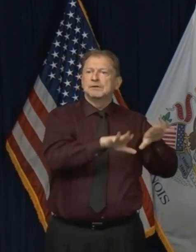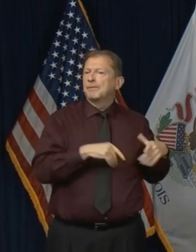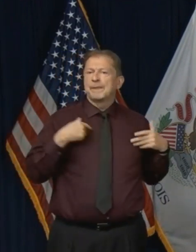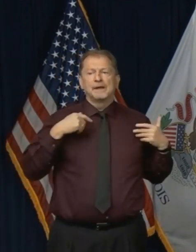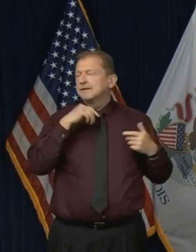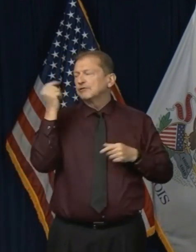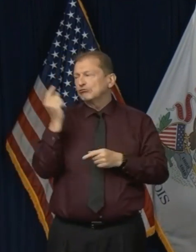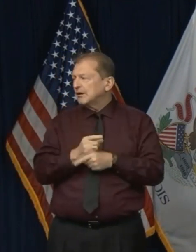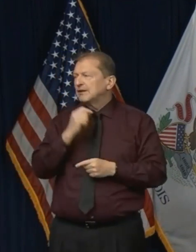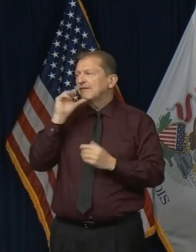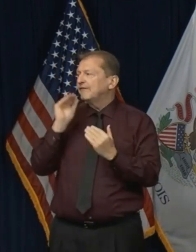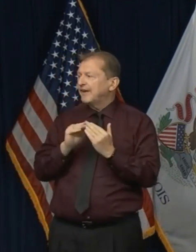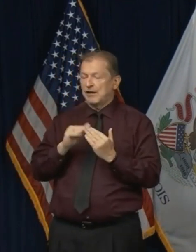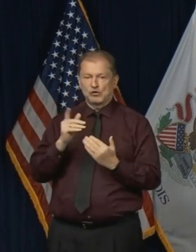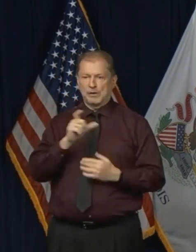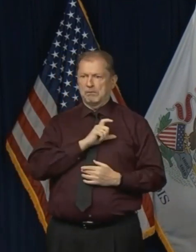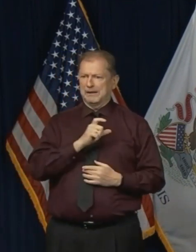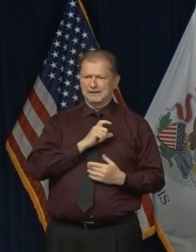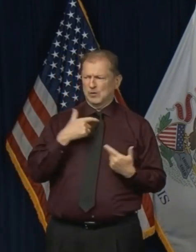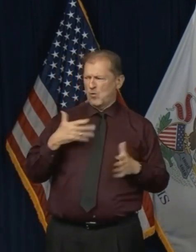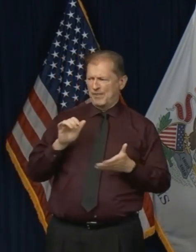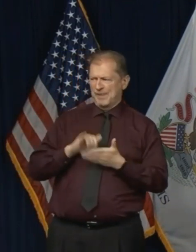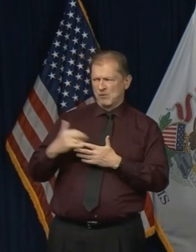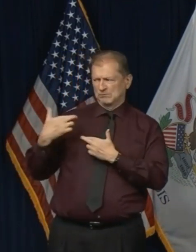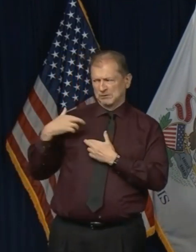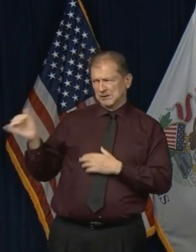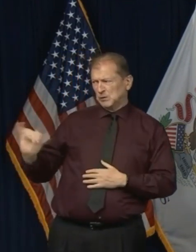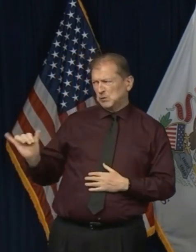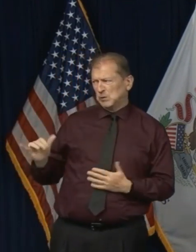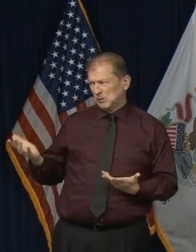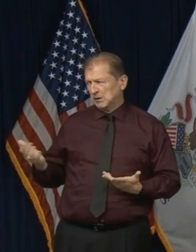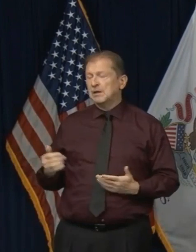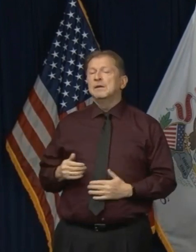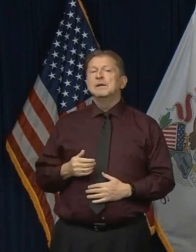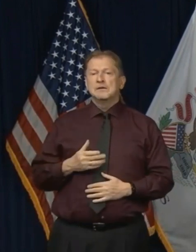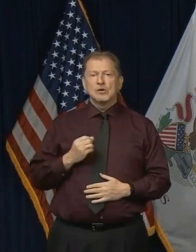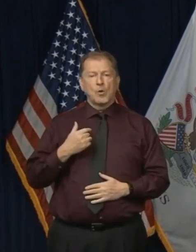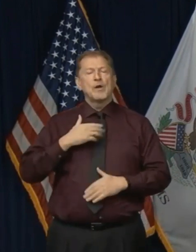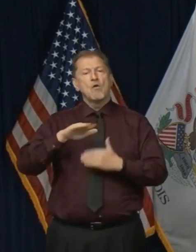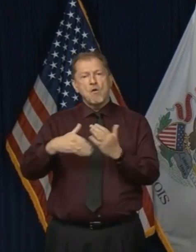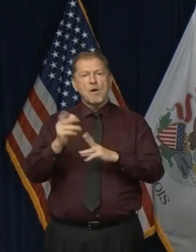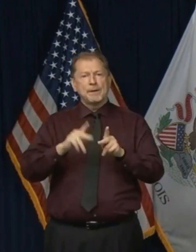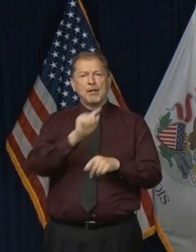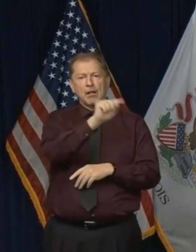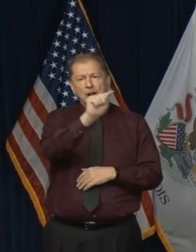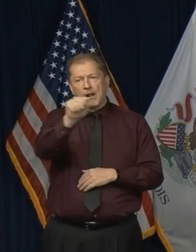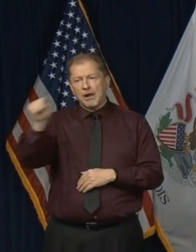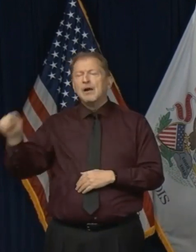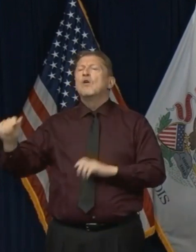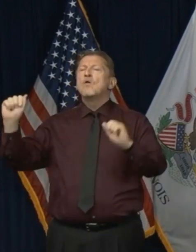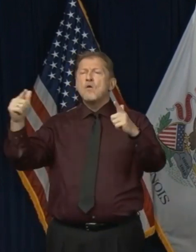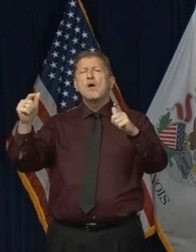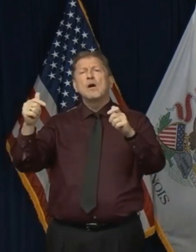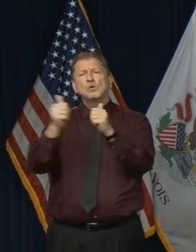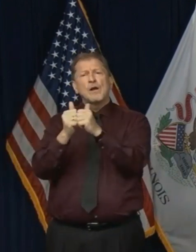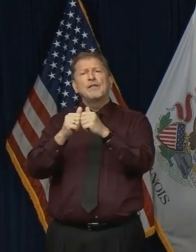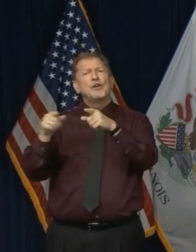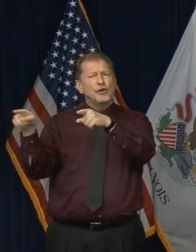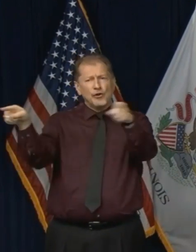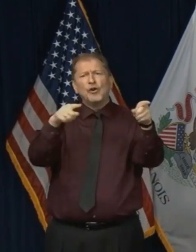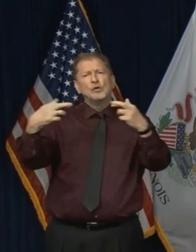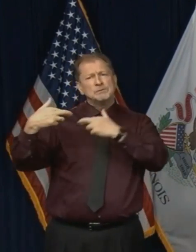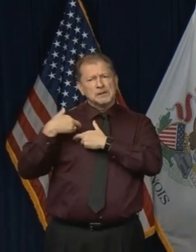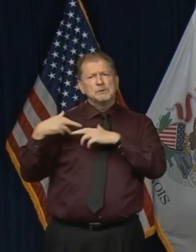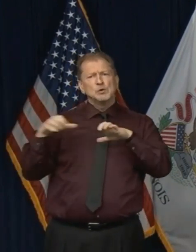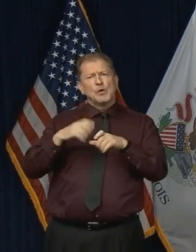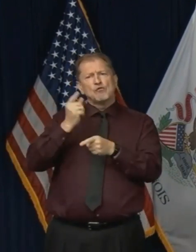it's not right. It's not fair to the police officers either. Um, and we just, we all need, we are in this together. We all need to step up and do the right thing